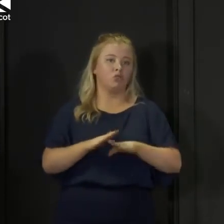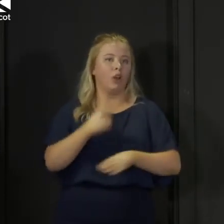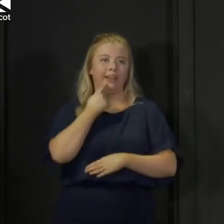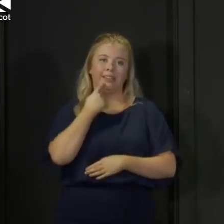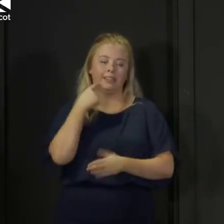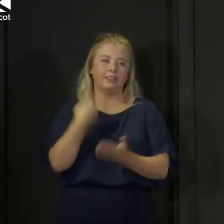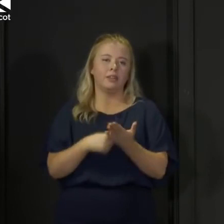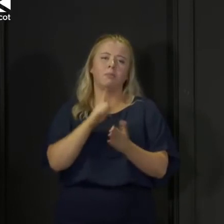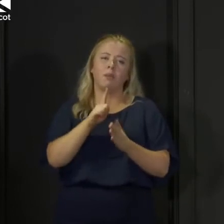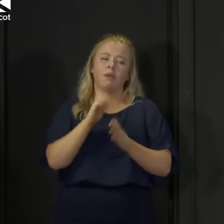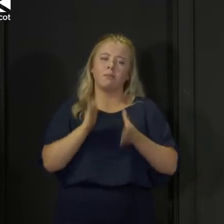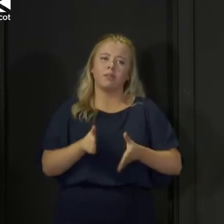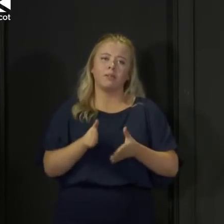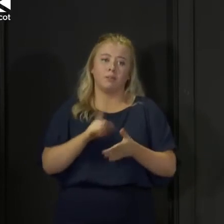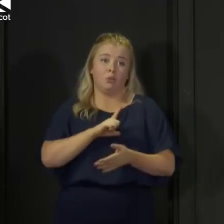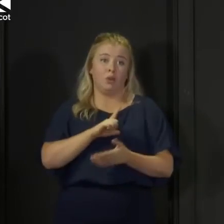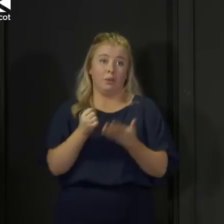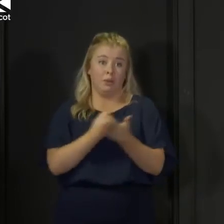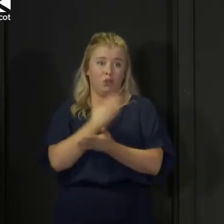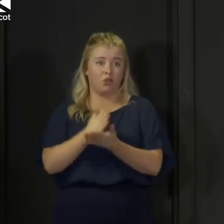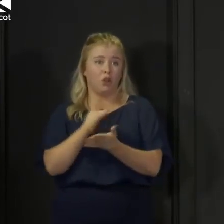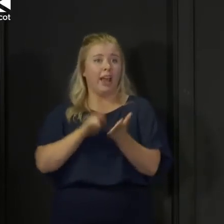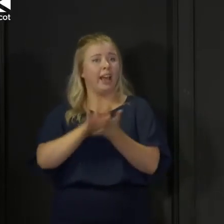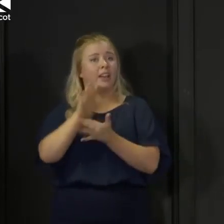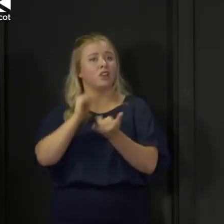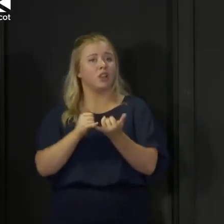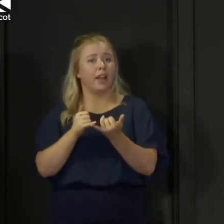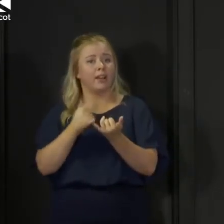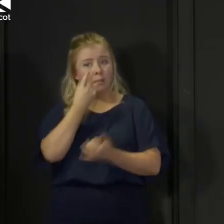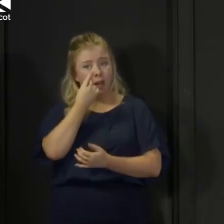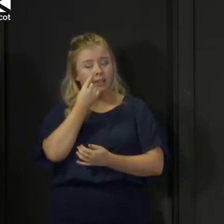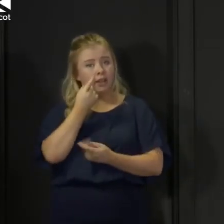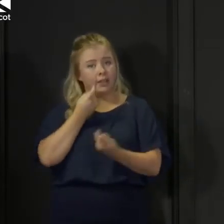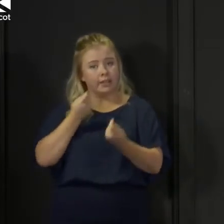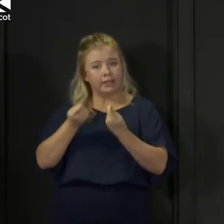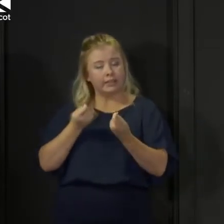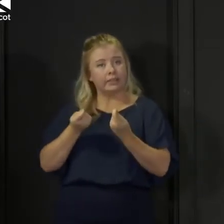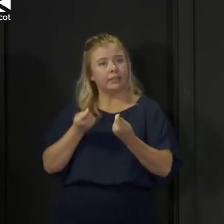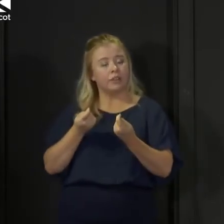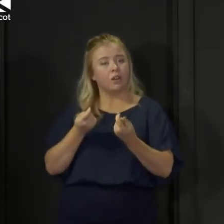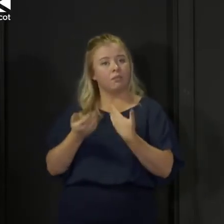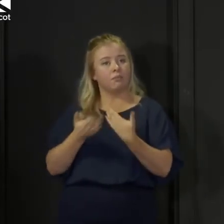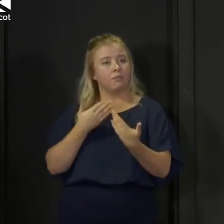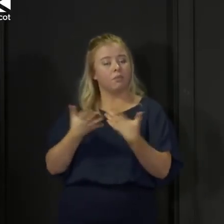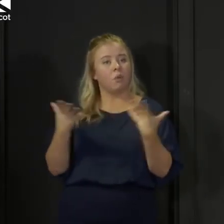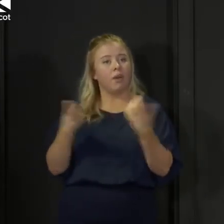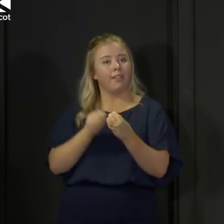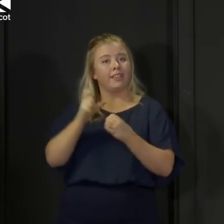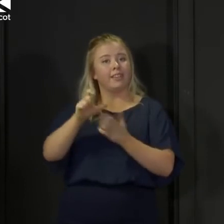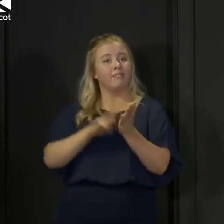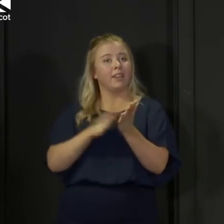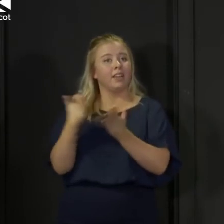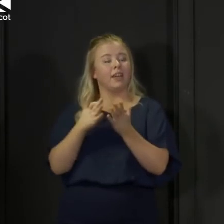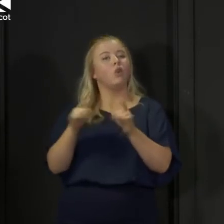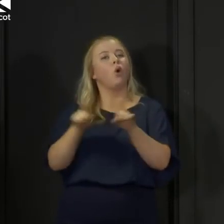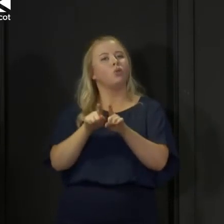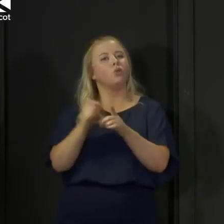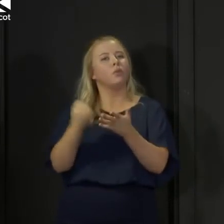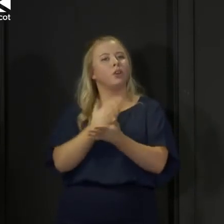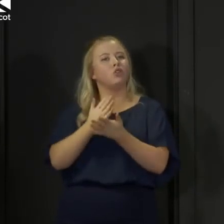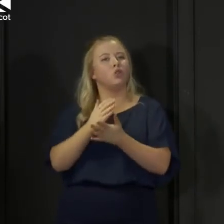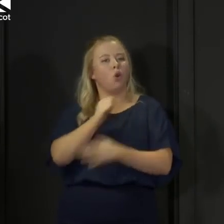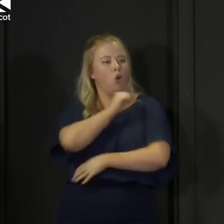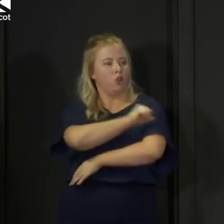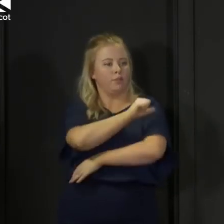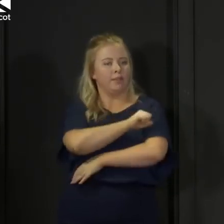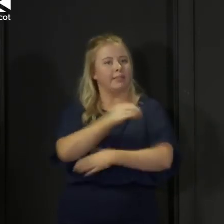the NHS could have capacity to deal with coronavirus and also that hospitals were safe for people. We